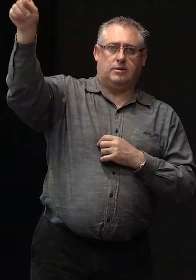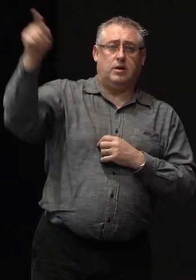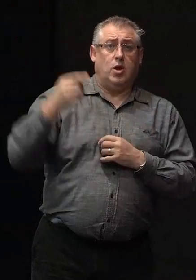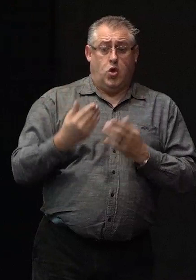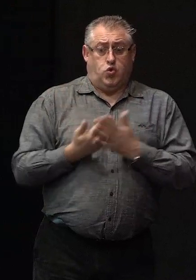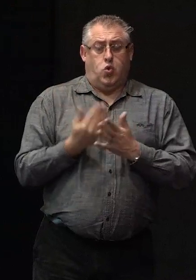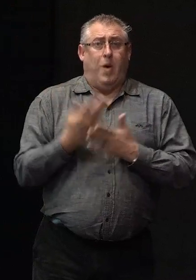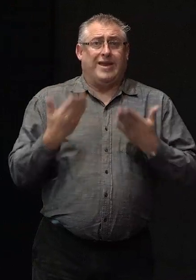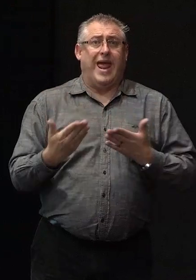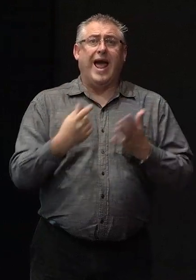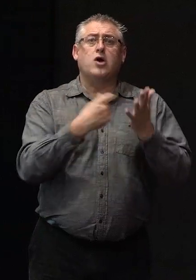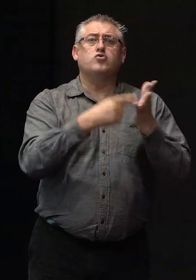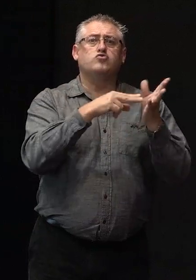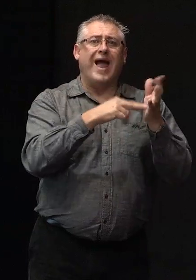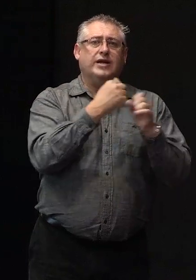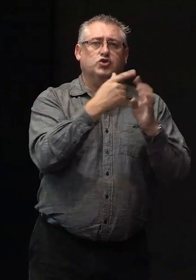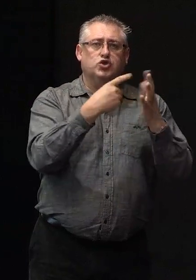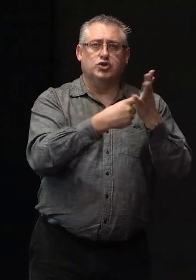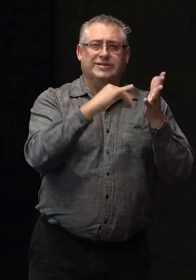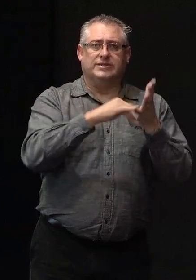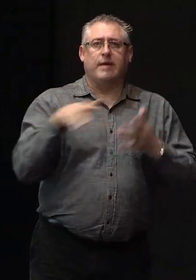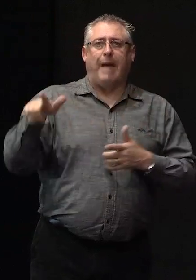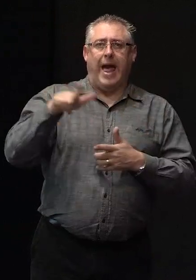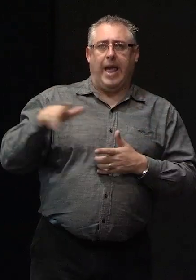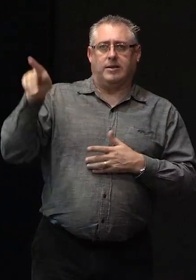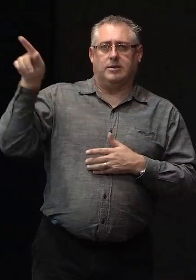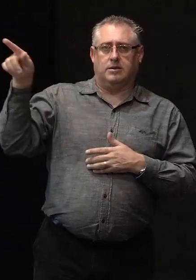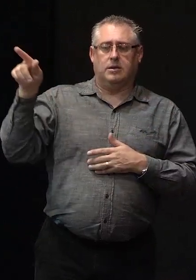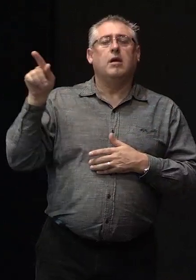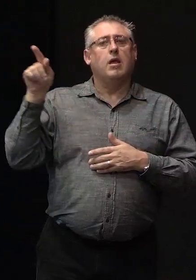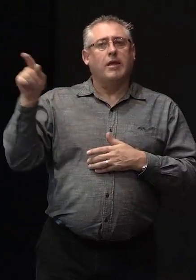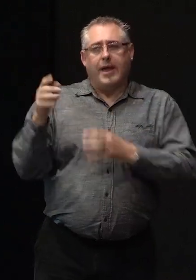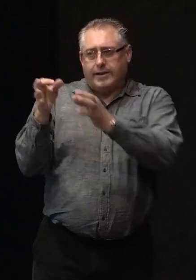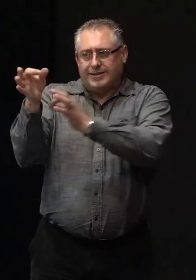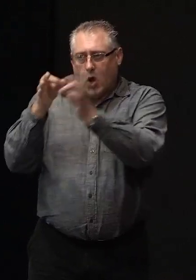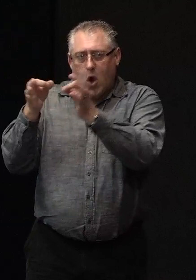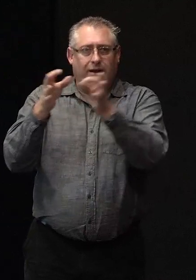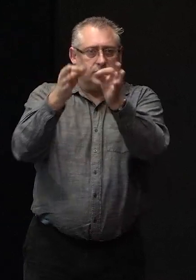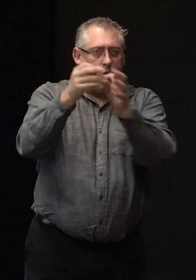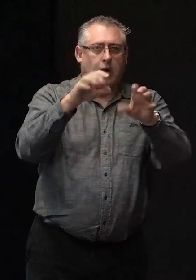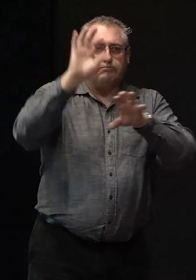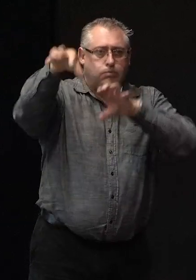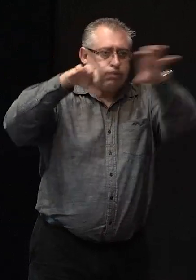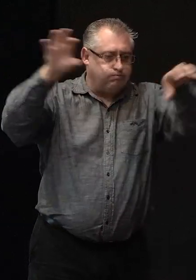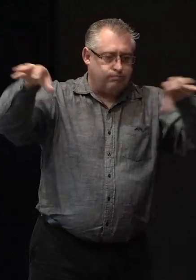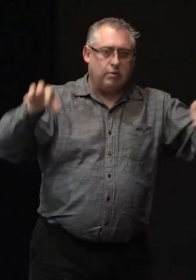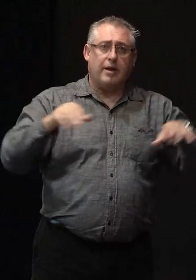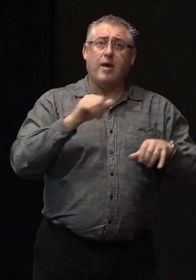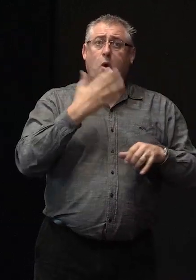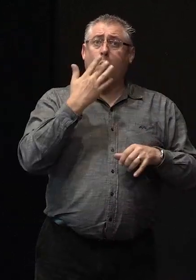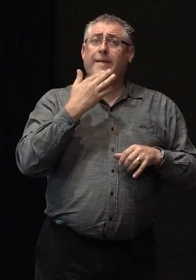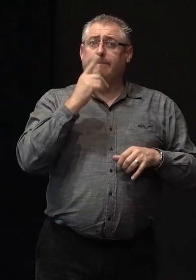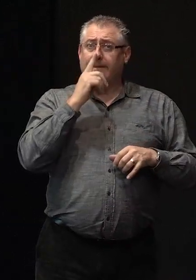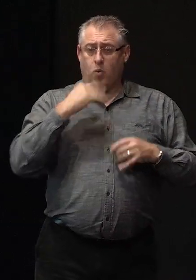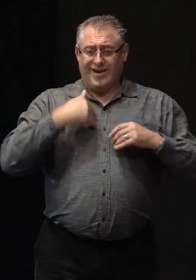construction at the moment and they've been designed basically in mind that as people need to shift out of their